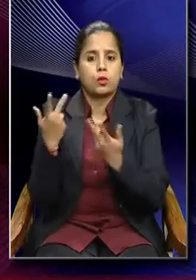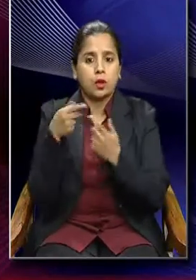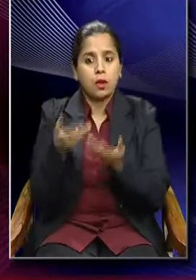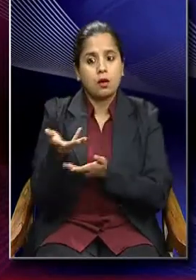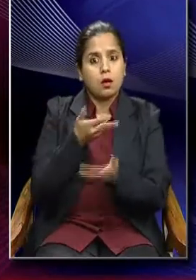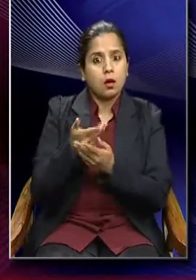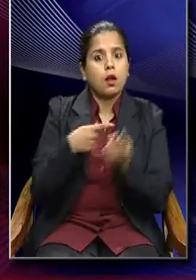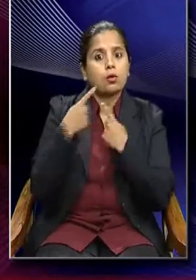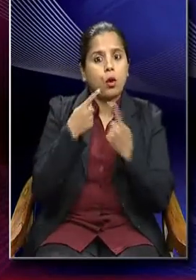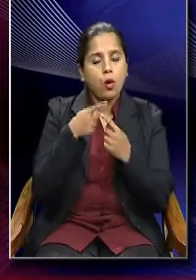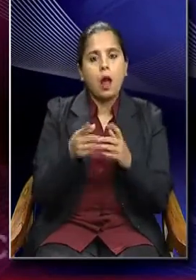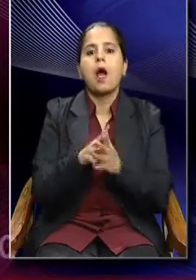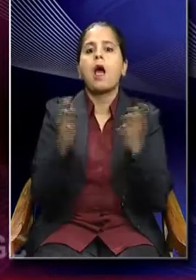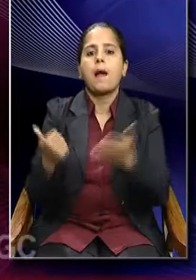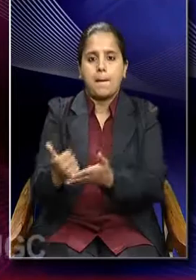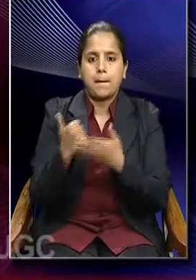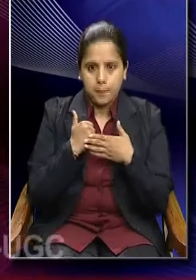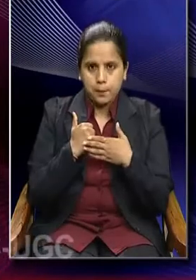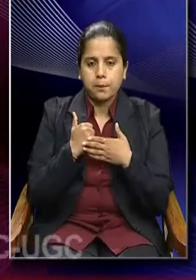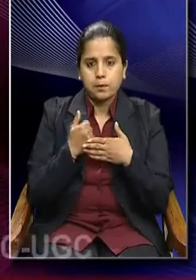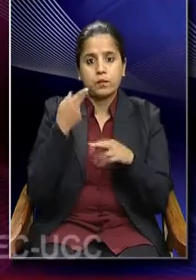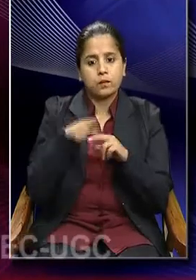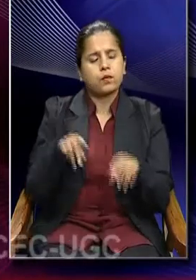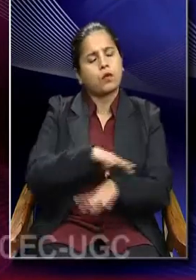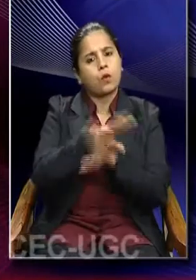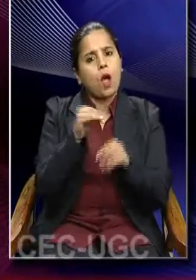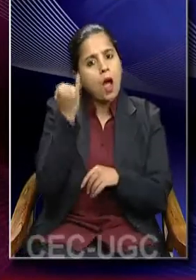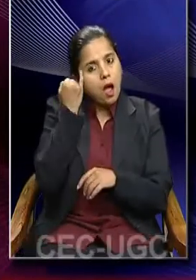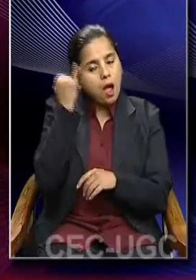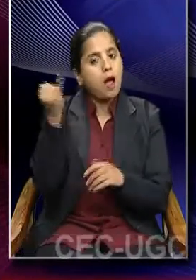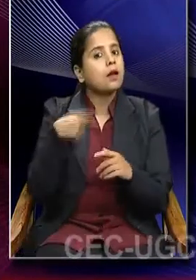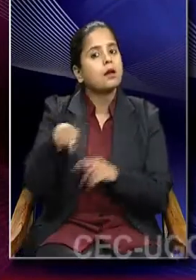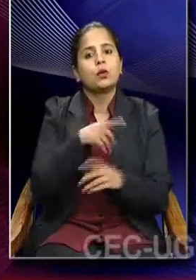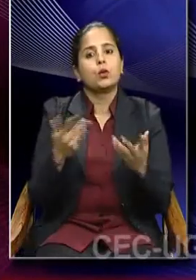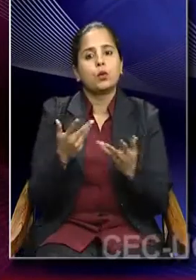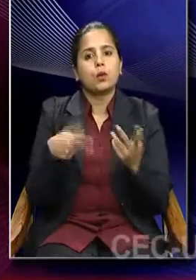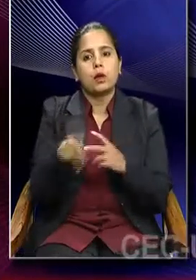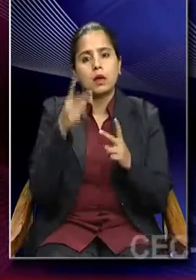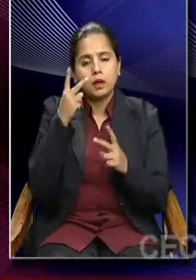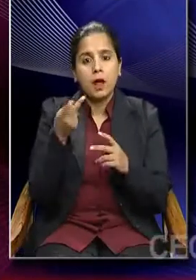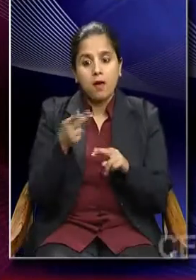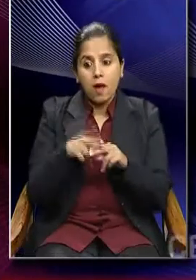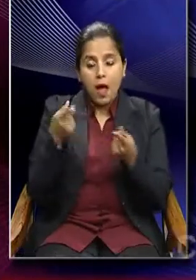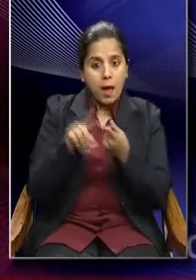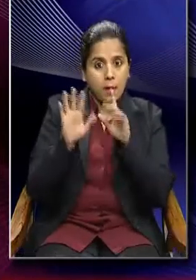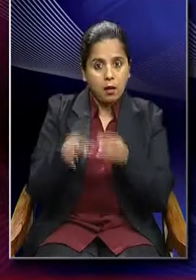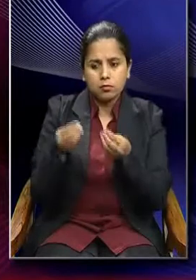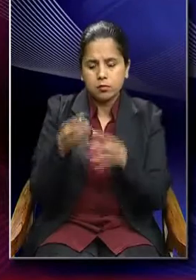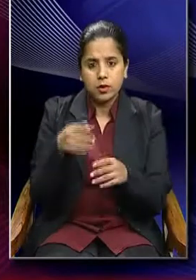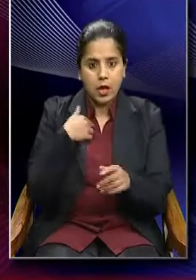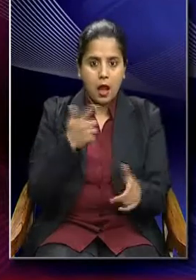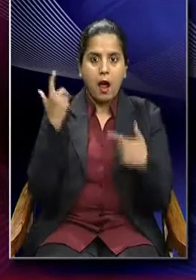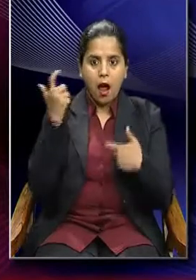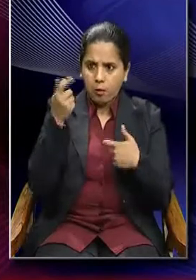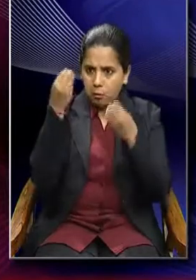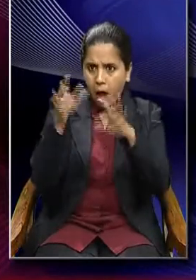helps us to make a choice. So, if the whole idea that there is a vacancy for say to join the army,